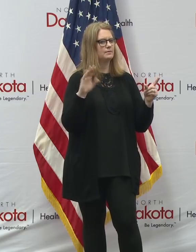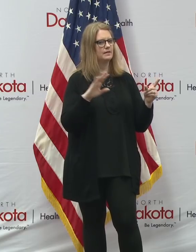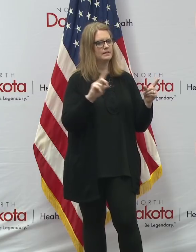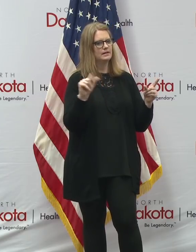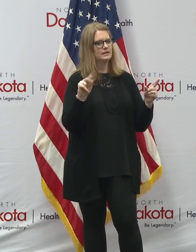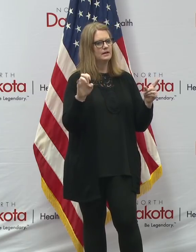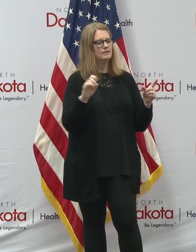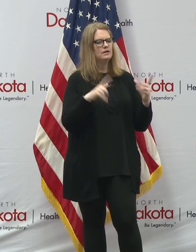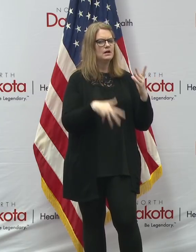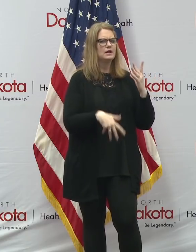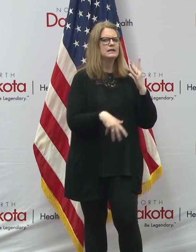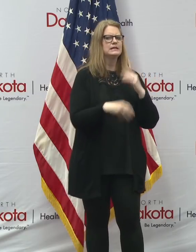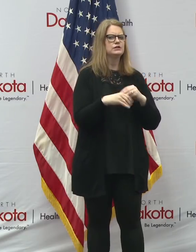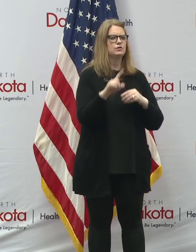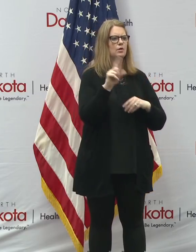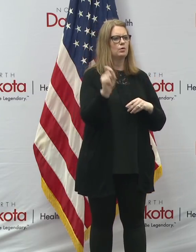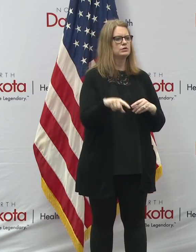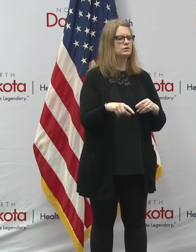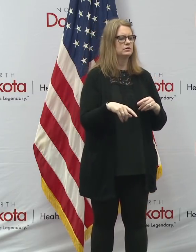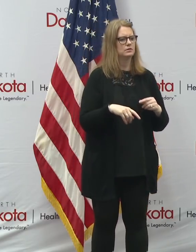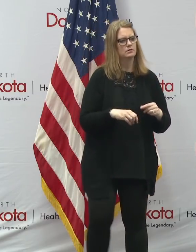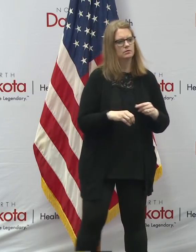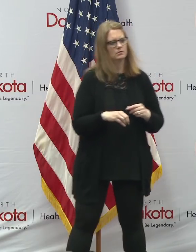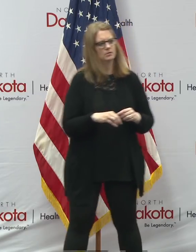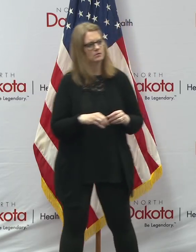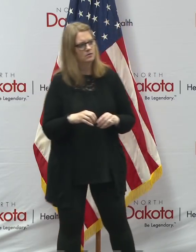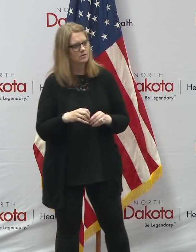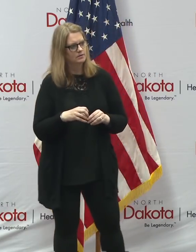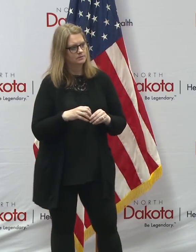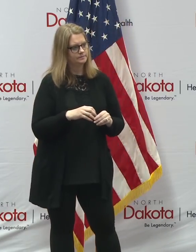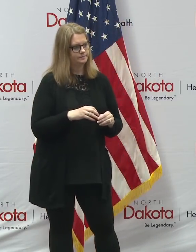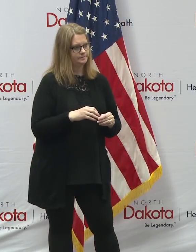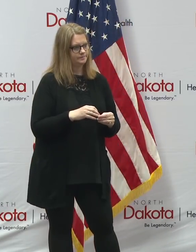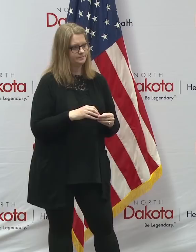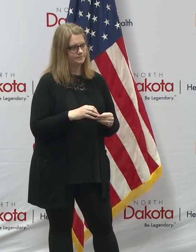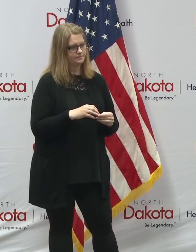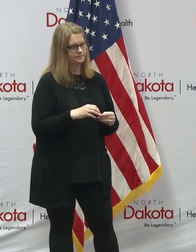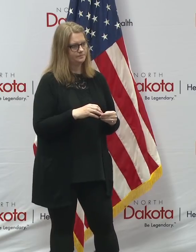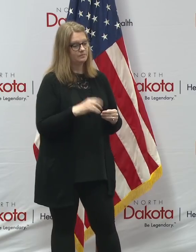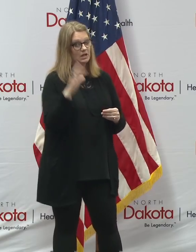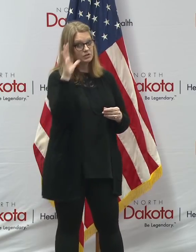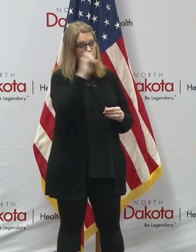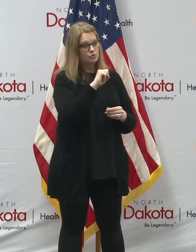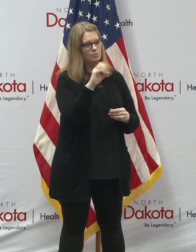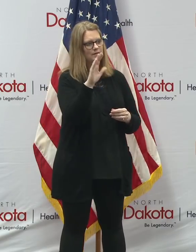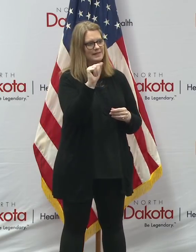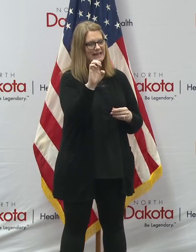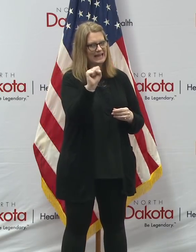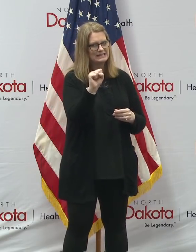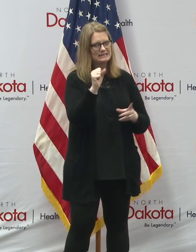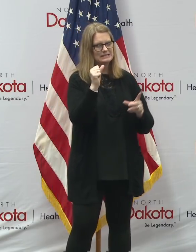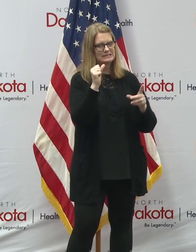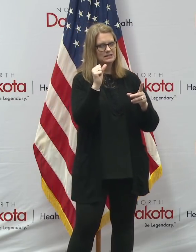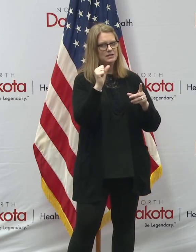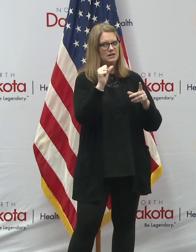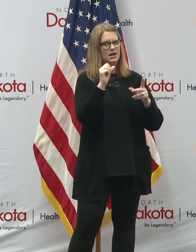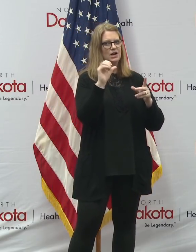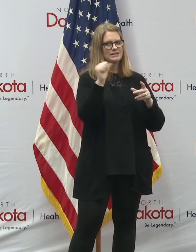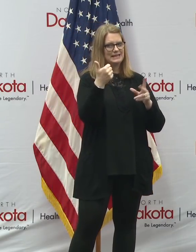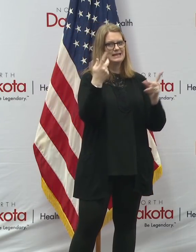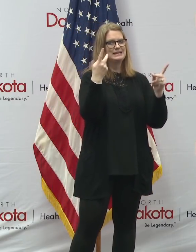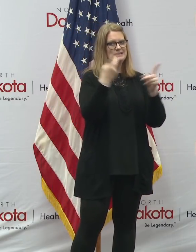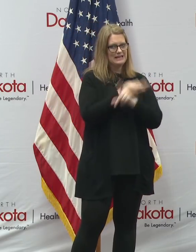If I may follow up on that question, then you've repeatedly said that we should assume that the cases are about tenfold what the data